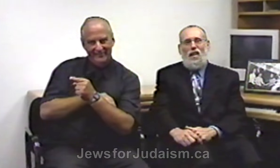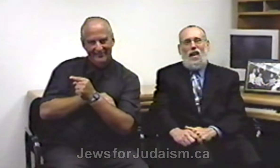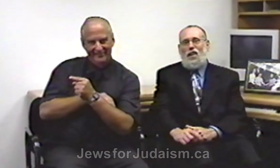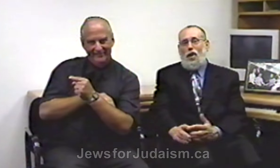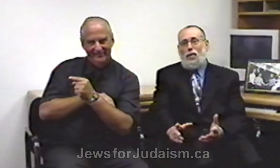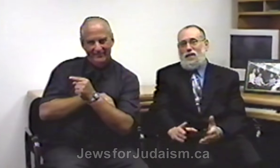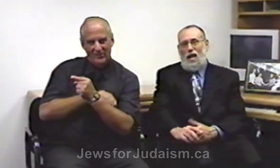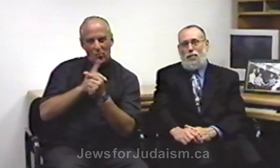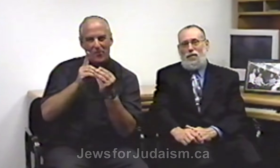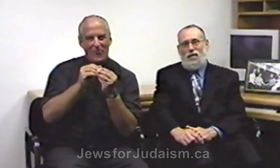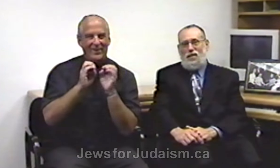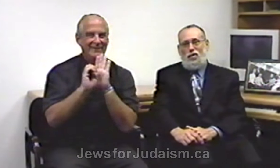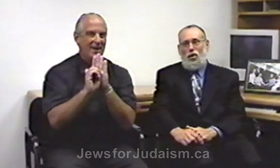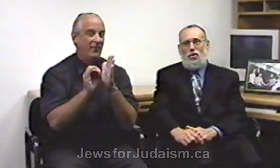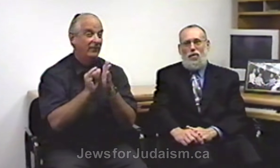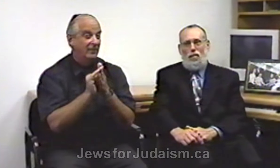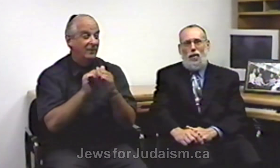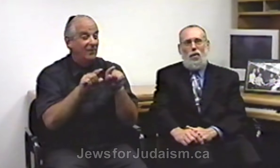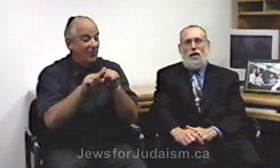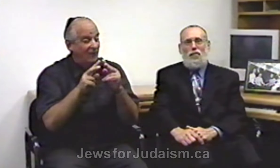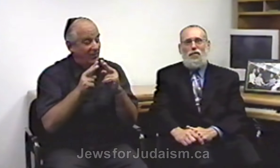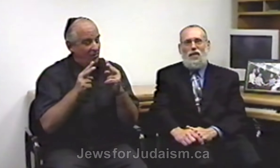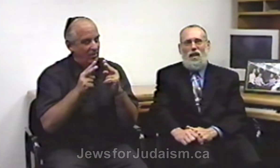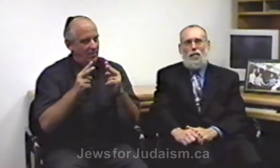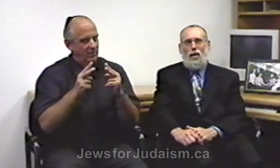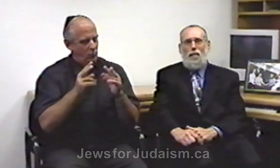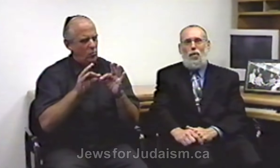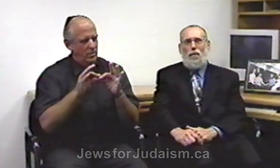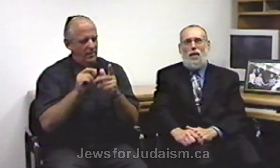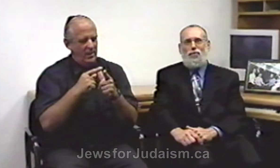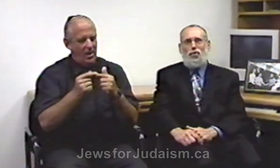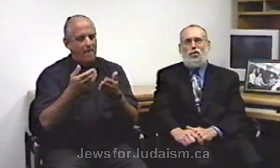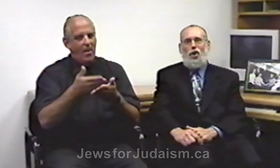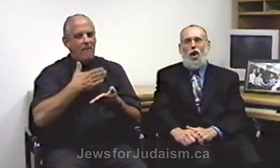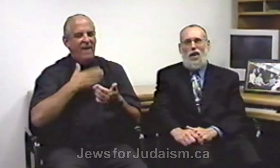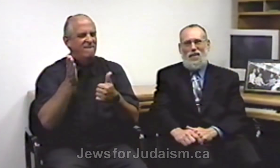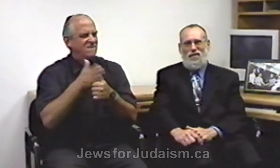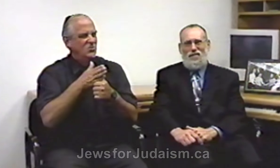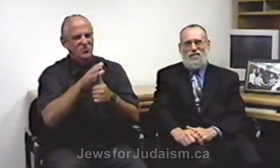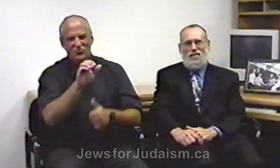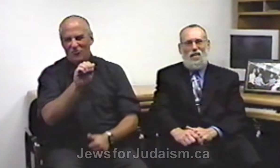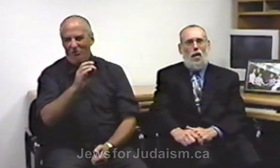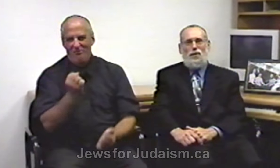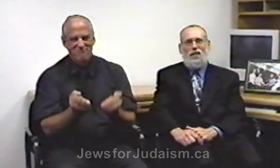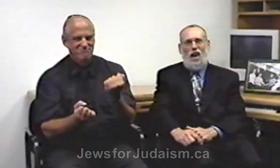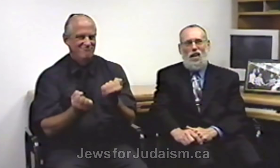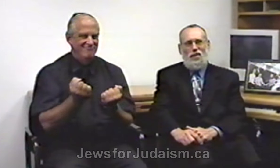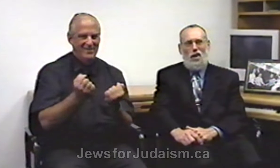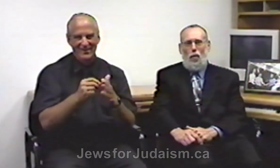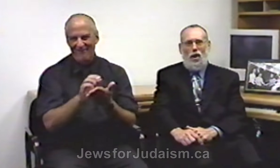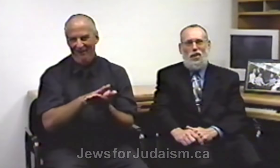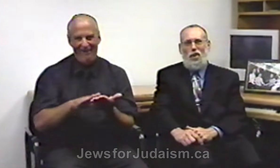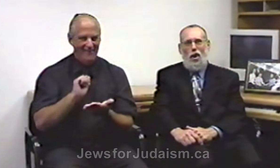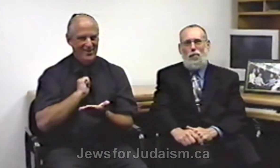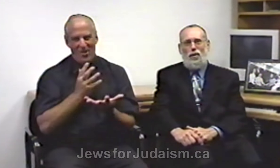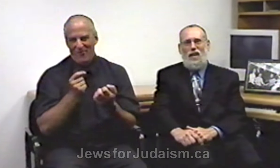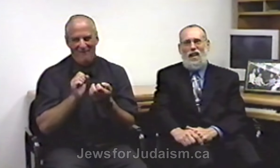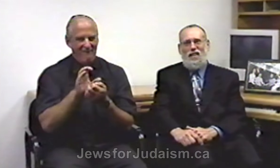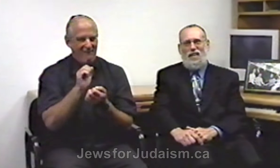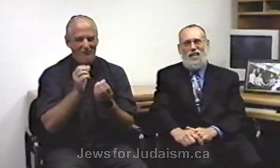another example of this is also very important I'll never forget when I bought my first car I was in college I wanted a car more than anything